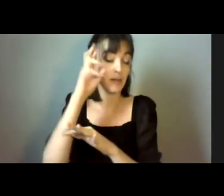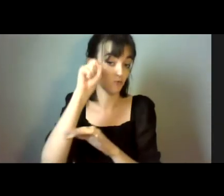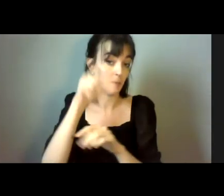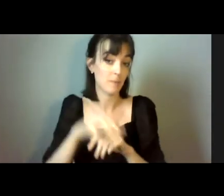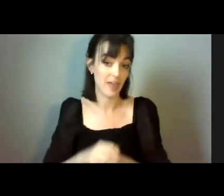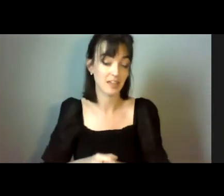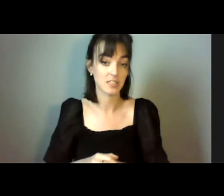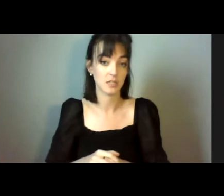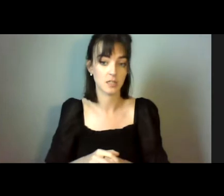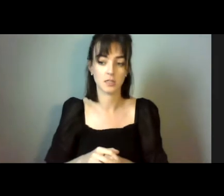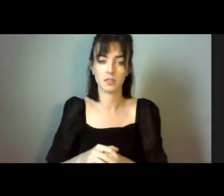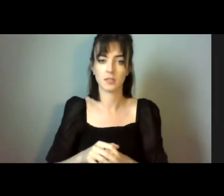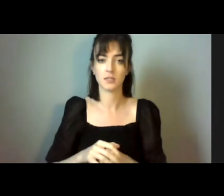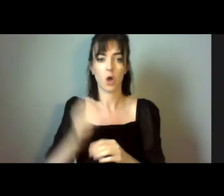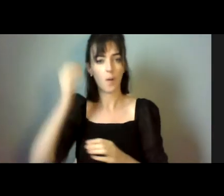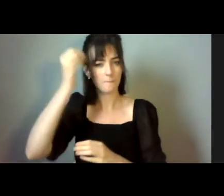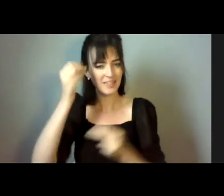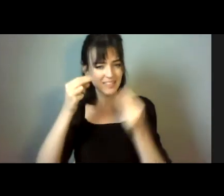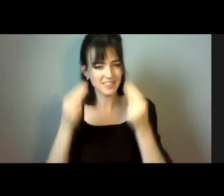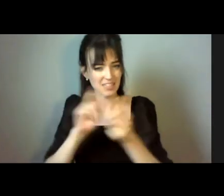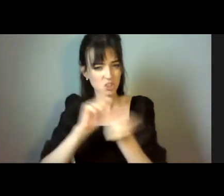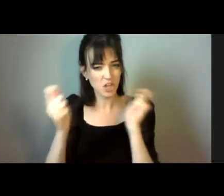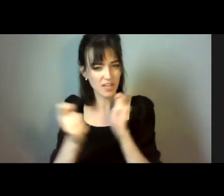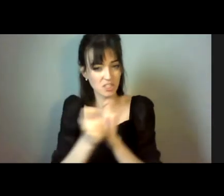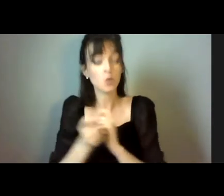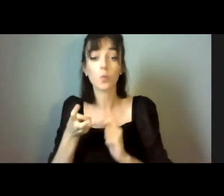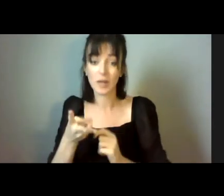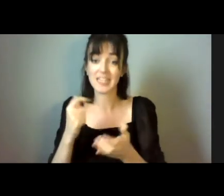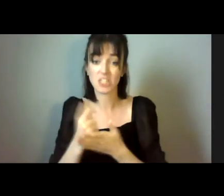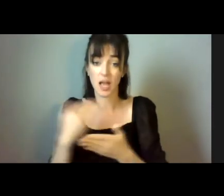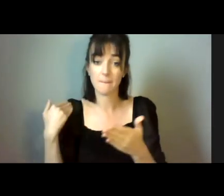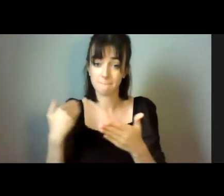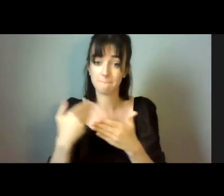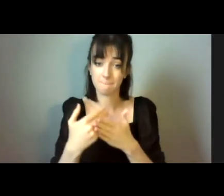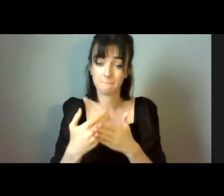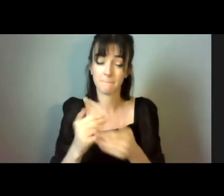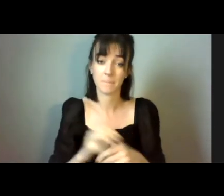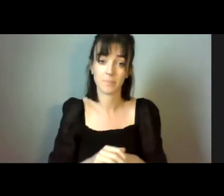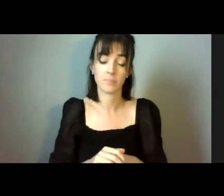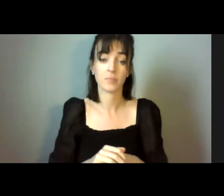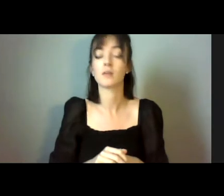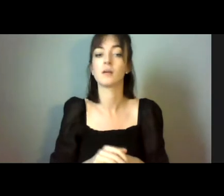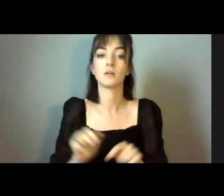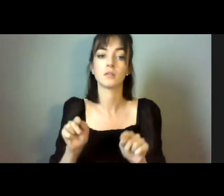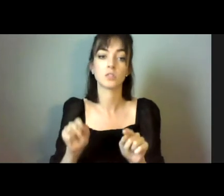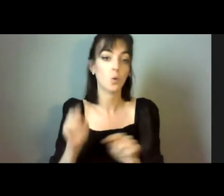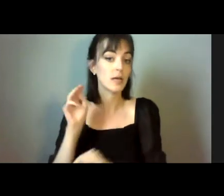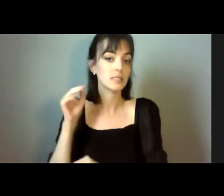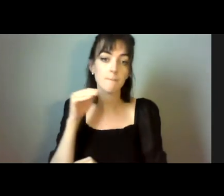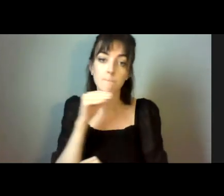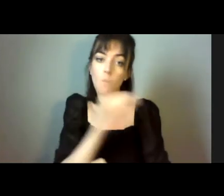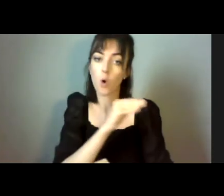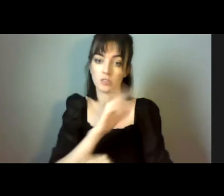Perceptions will need to change, and this will take time. It may take a lot of time. It is vital that the implementation of this